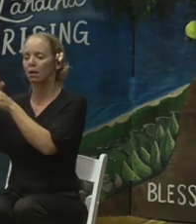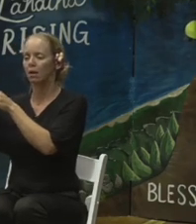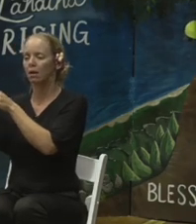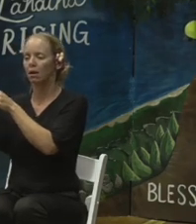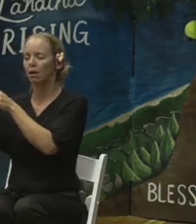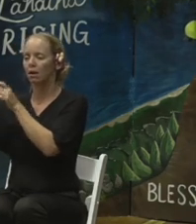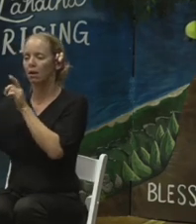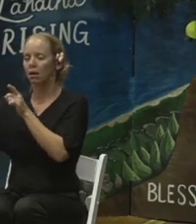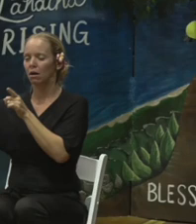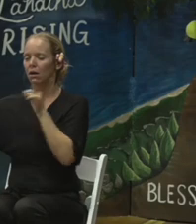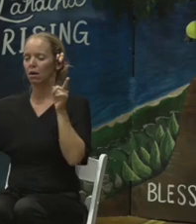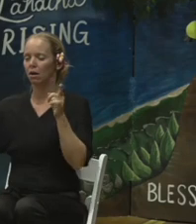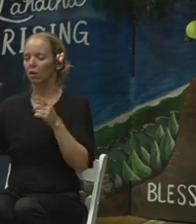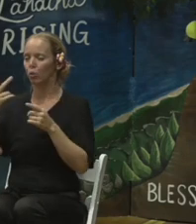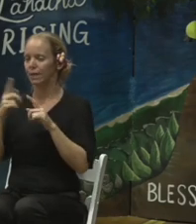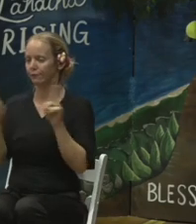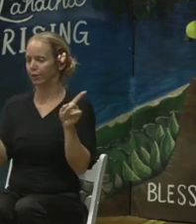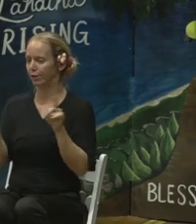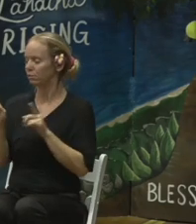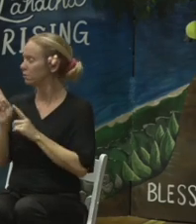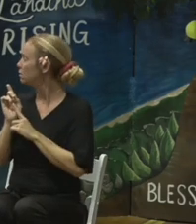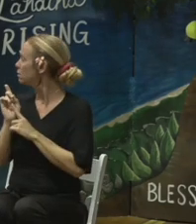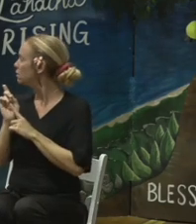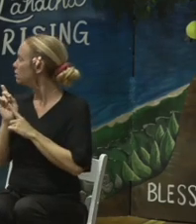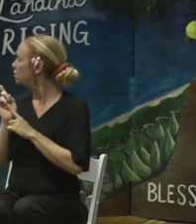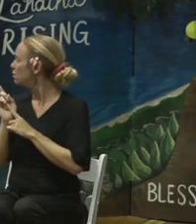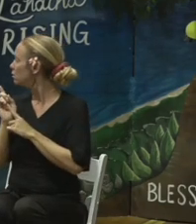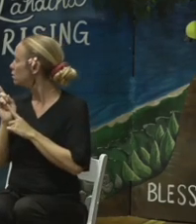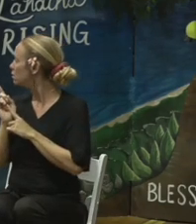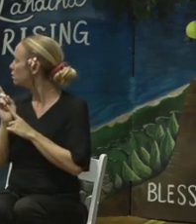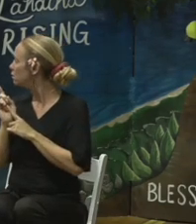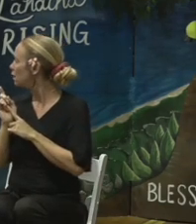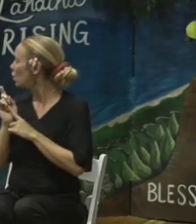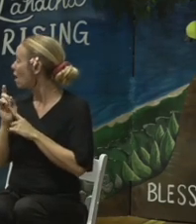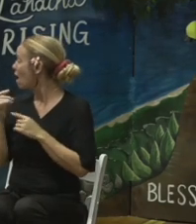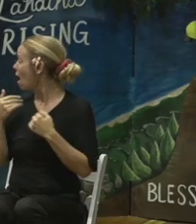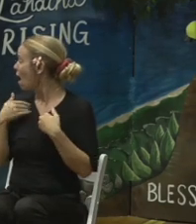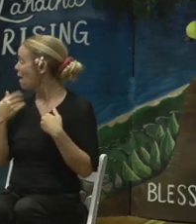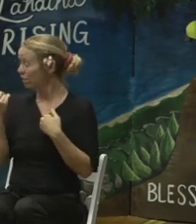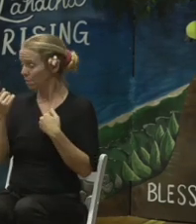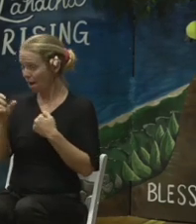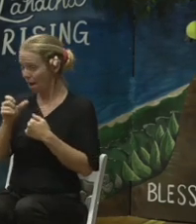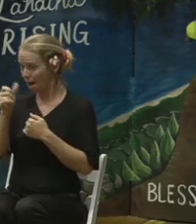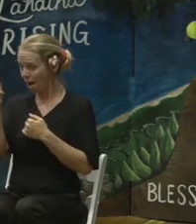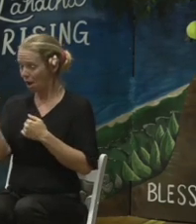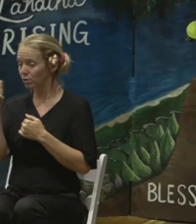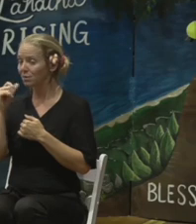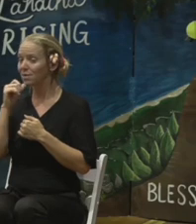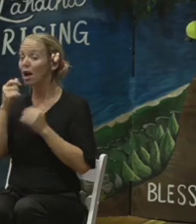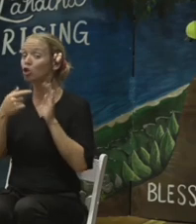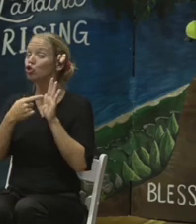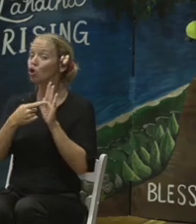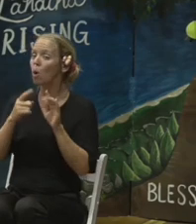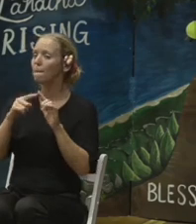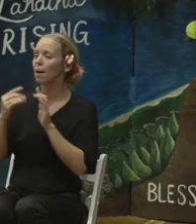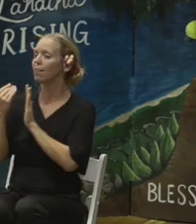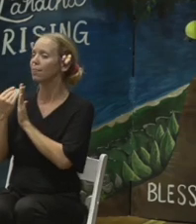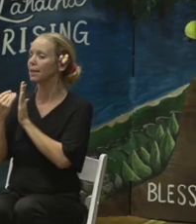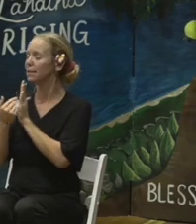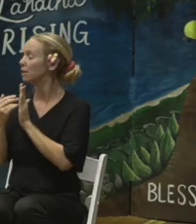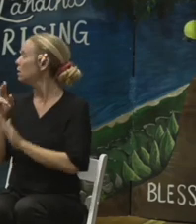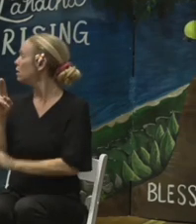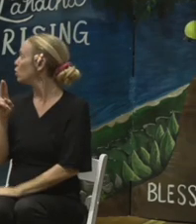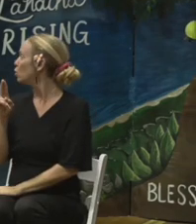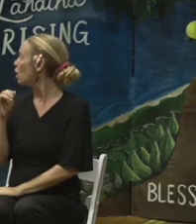Oh, I'm sorry. What you don't see that's not shown here, but it's listed, is UIC line, which is an underground injection